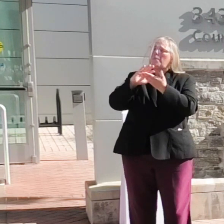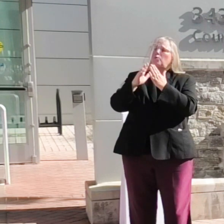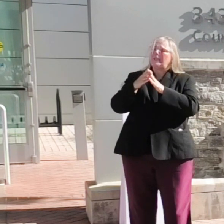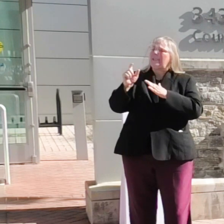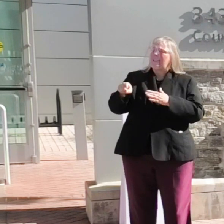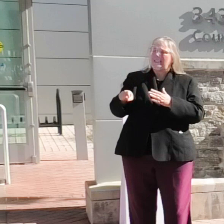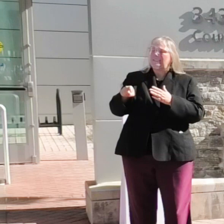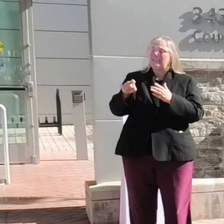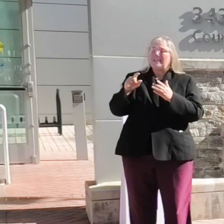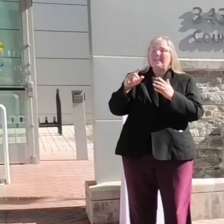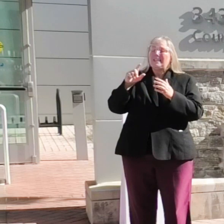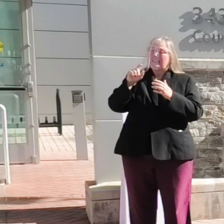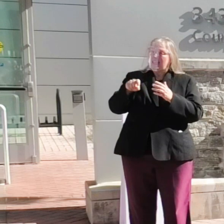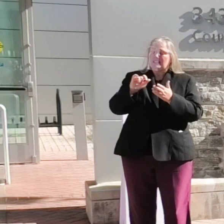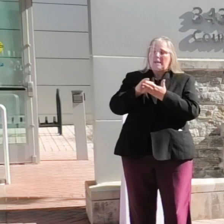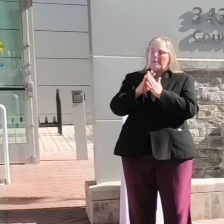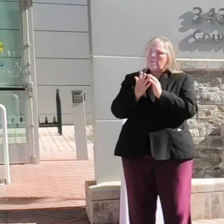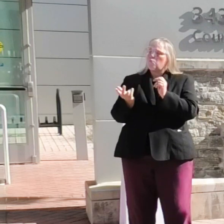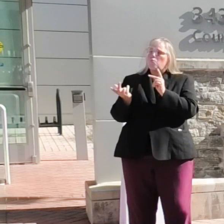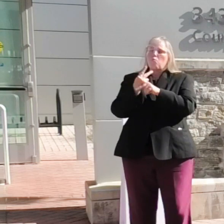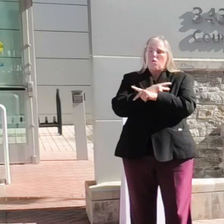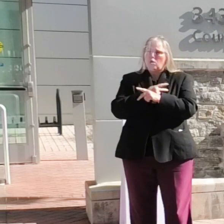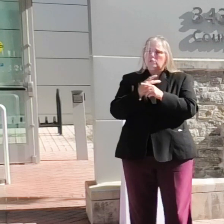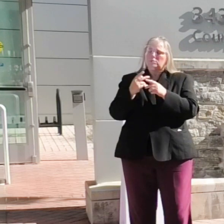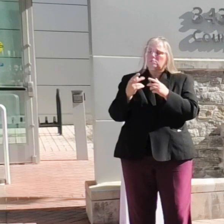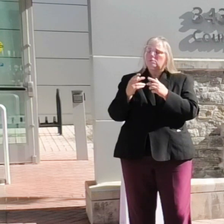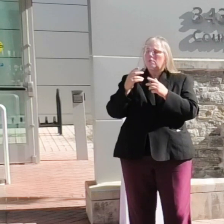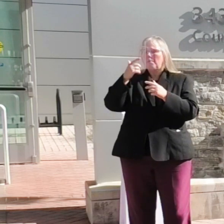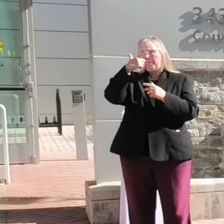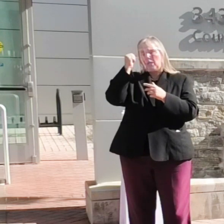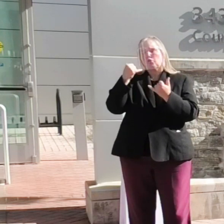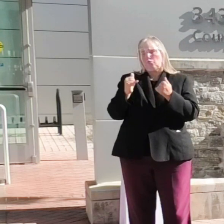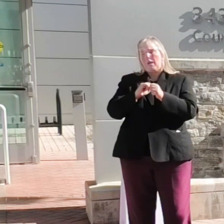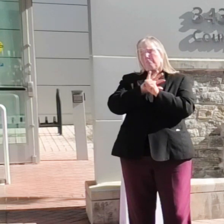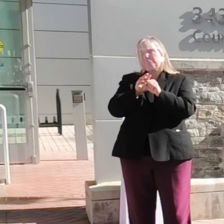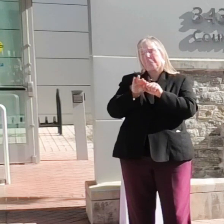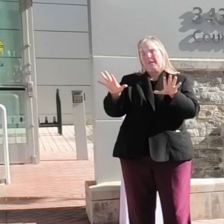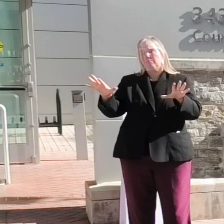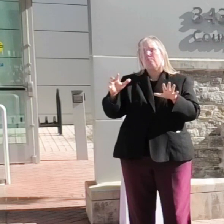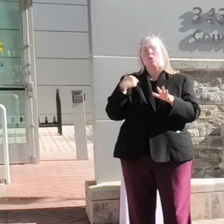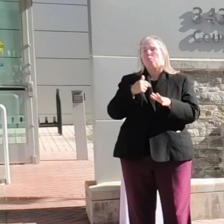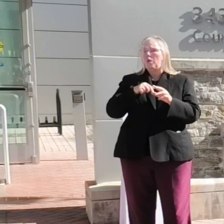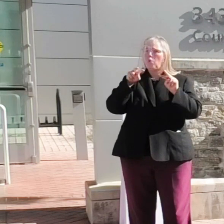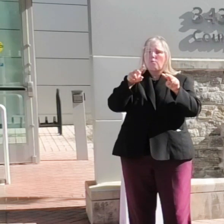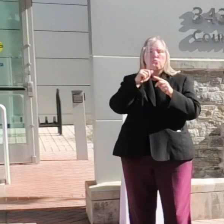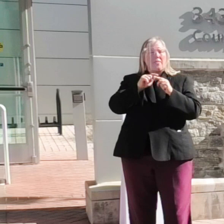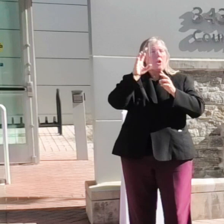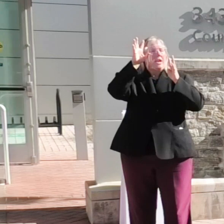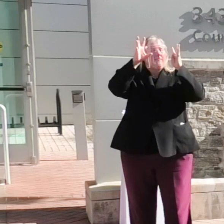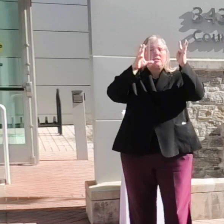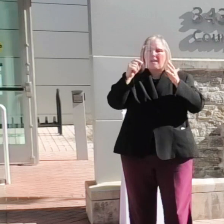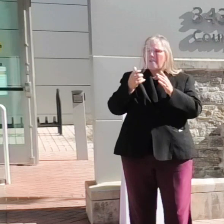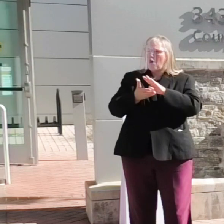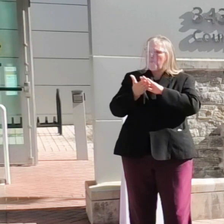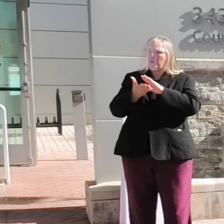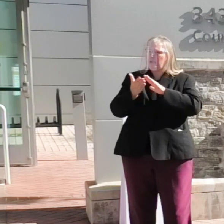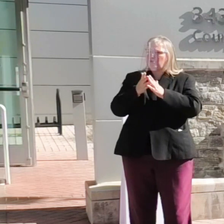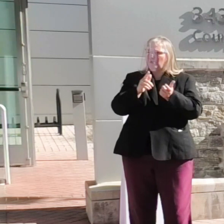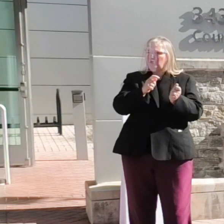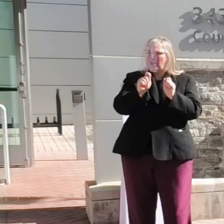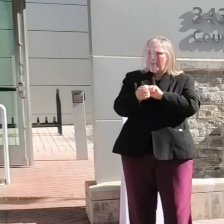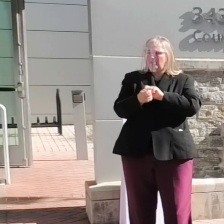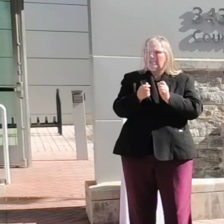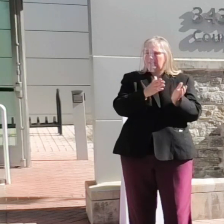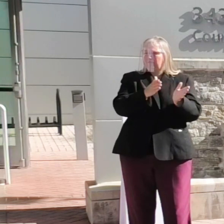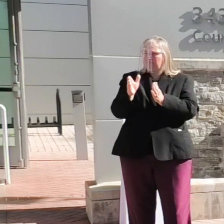exacerbated by the current pandemic. We look forward to the innovations and operational changes